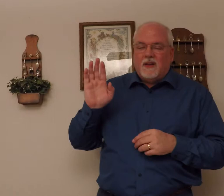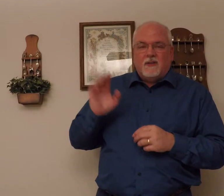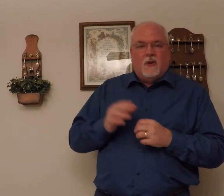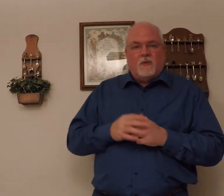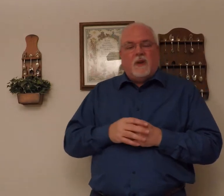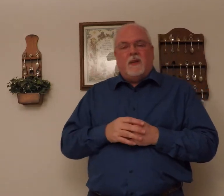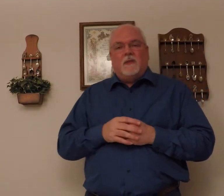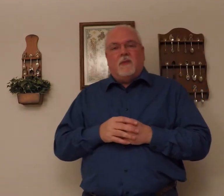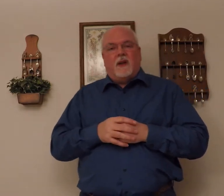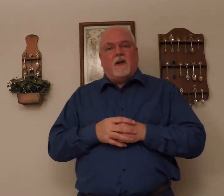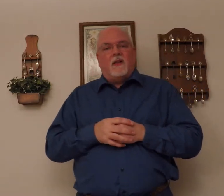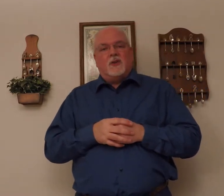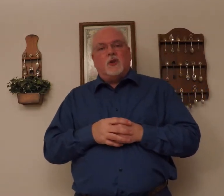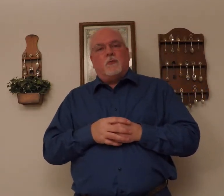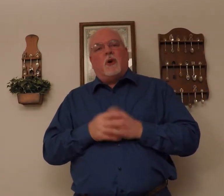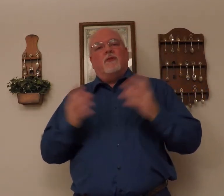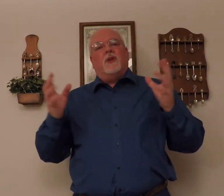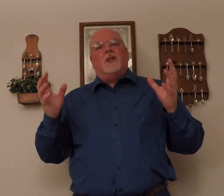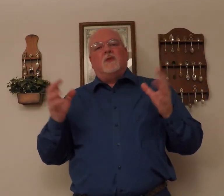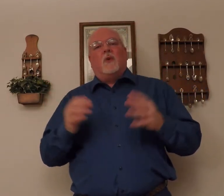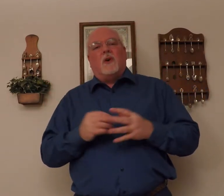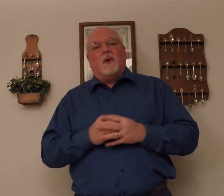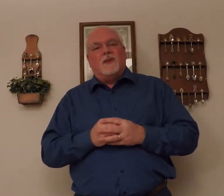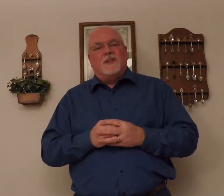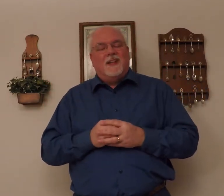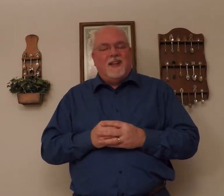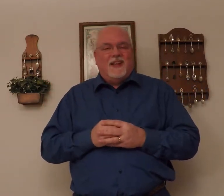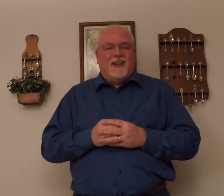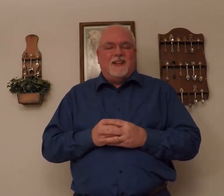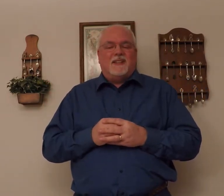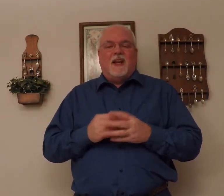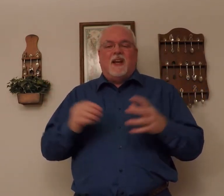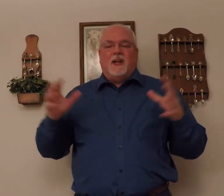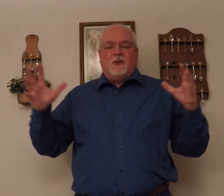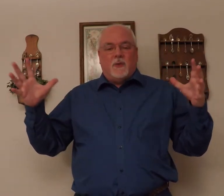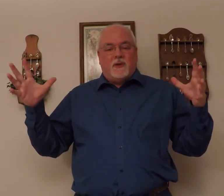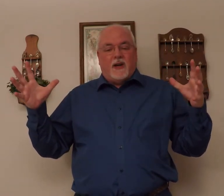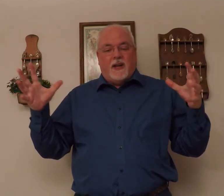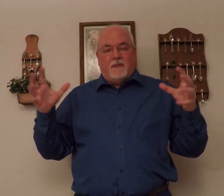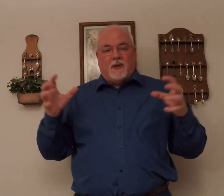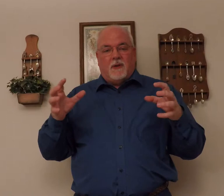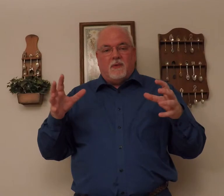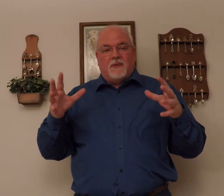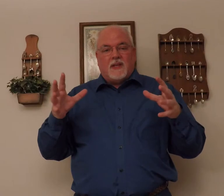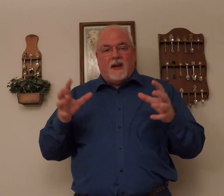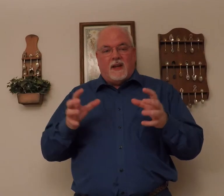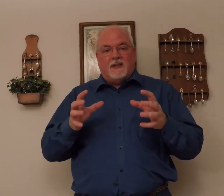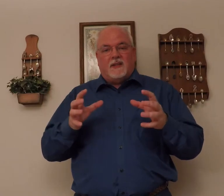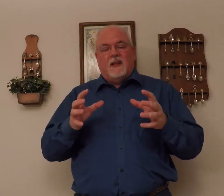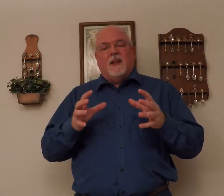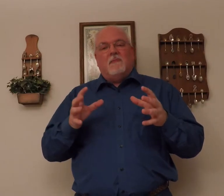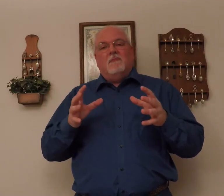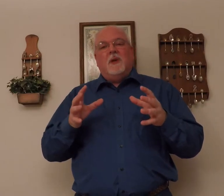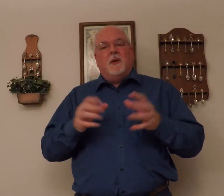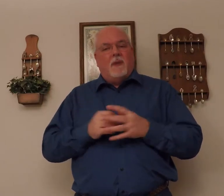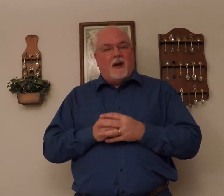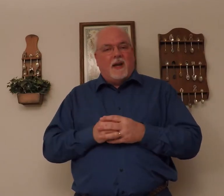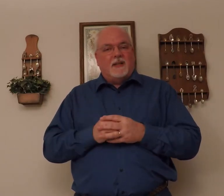Don't need them there. They're superfluous words. In sign language, we try to keep the number of signs minimized.